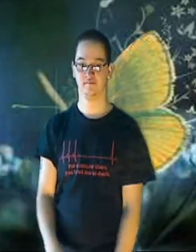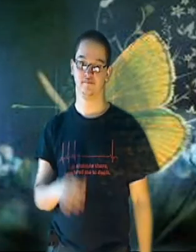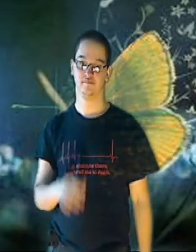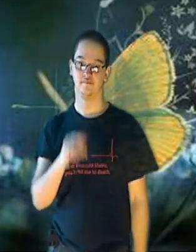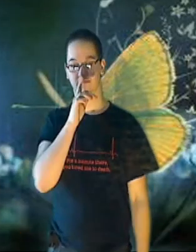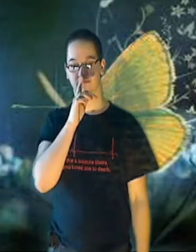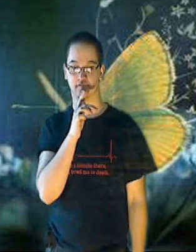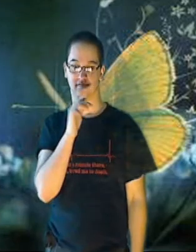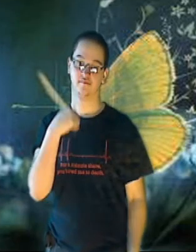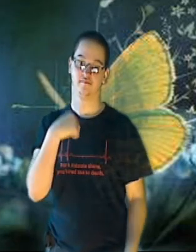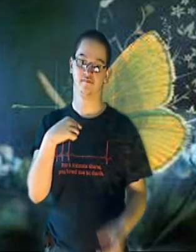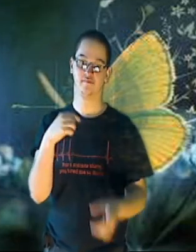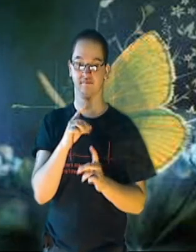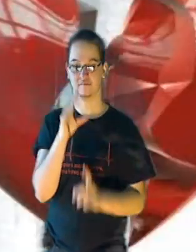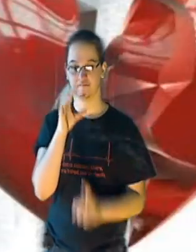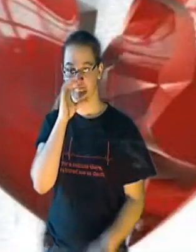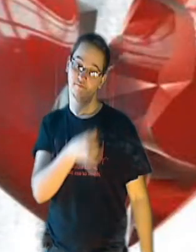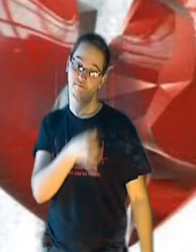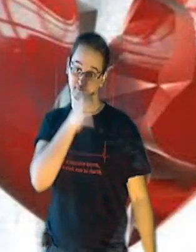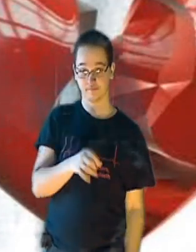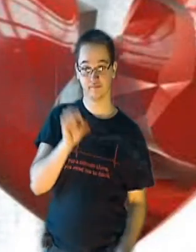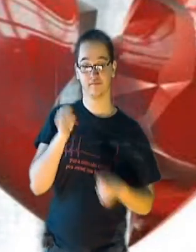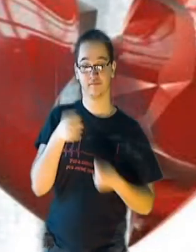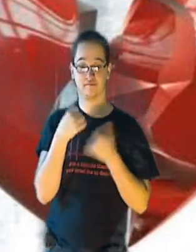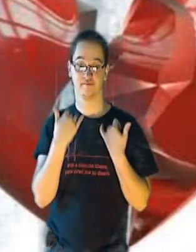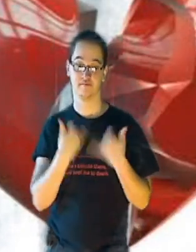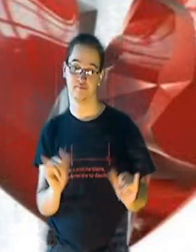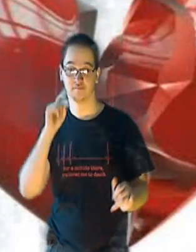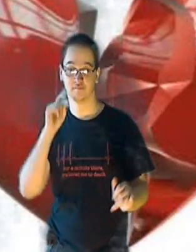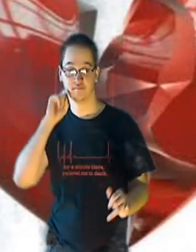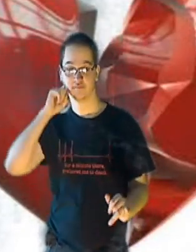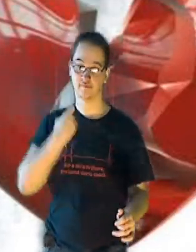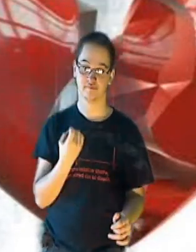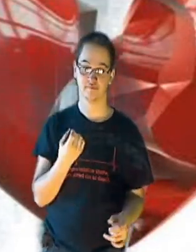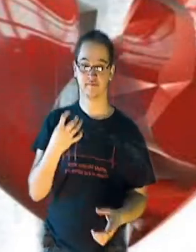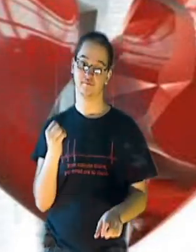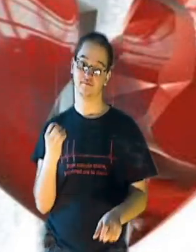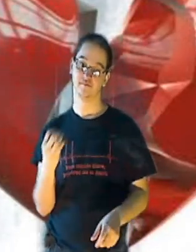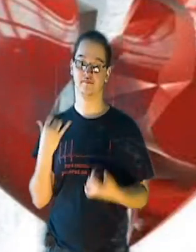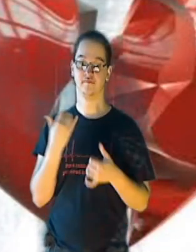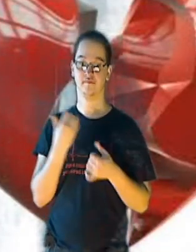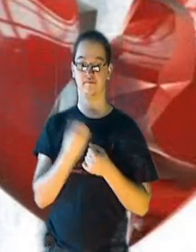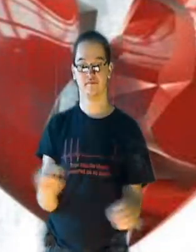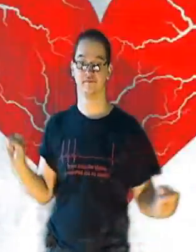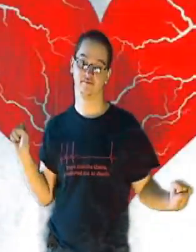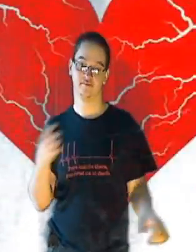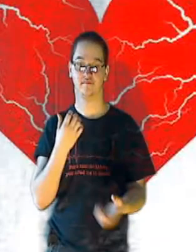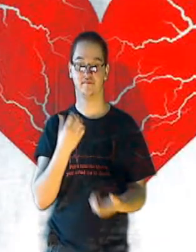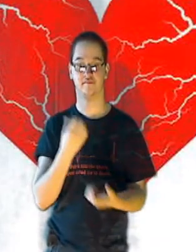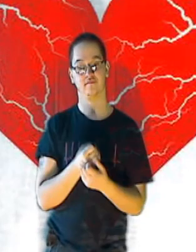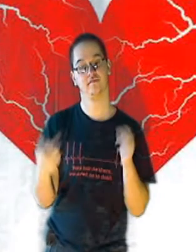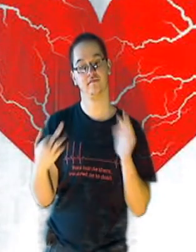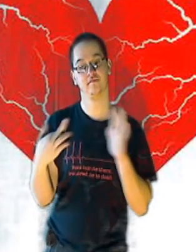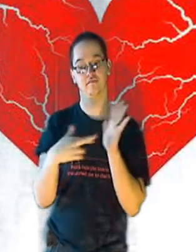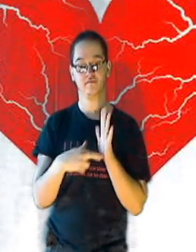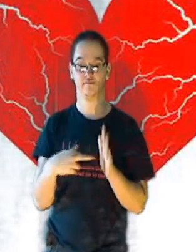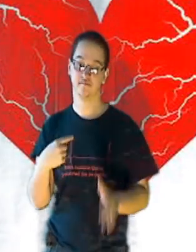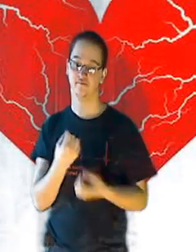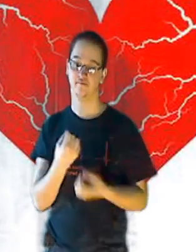I won't be a fool, but I can't play it cool I'm I'm playing it safe and I'm breaking the rules I'm wishing